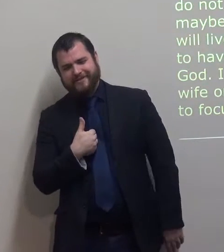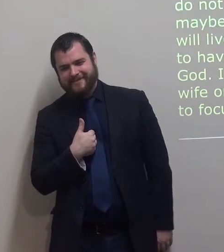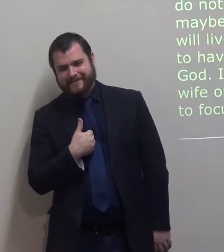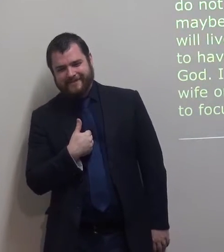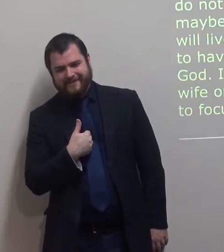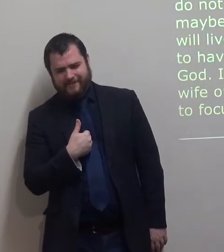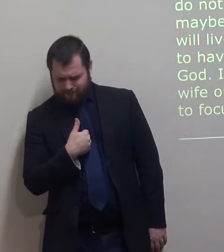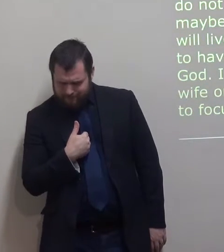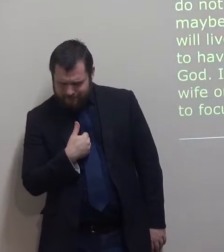Who will I marry?